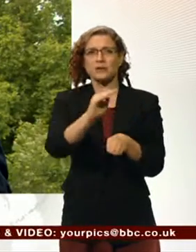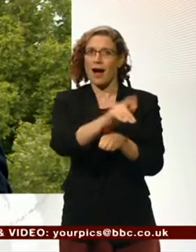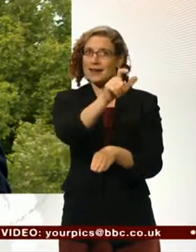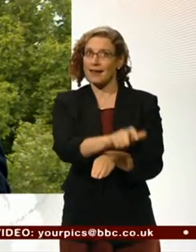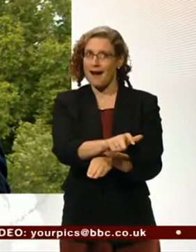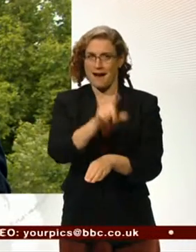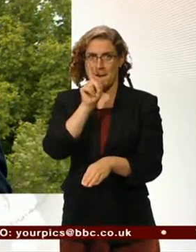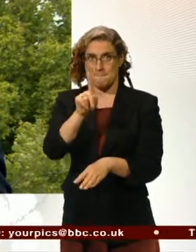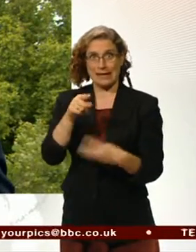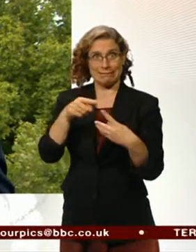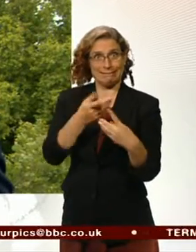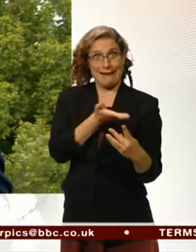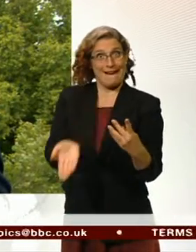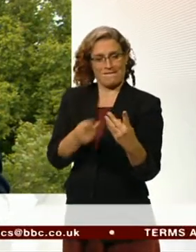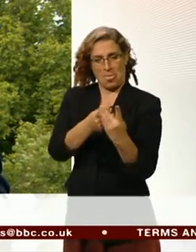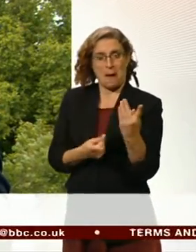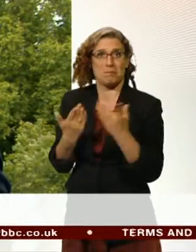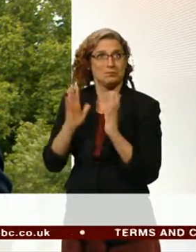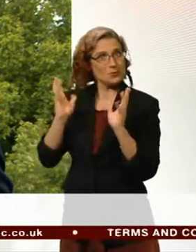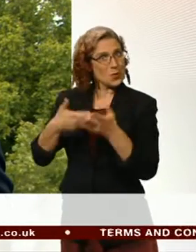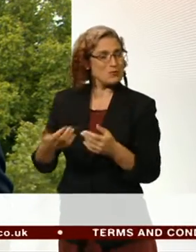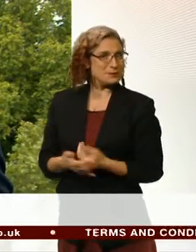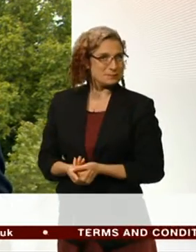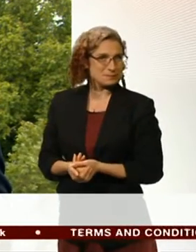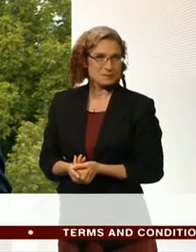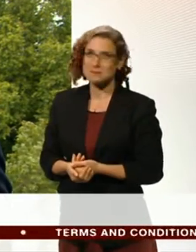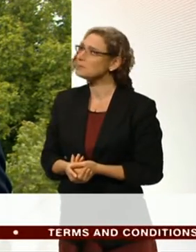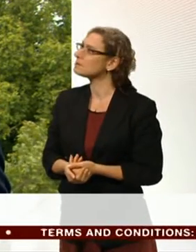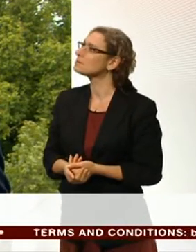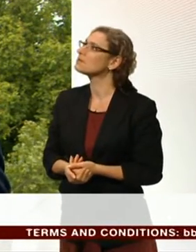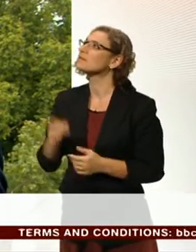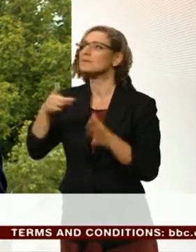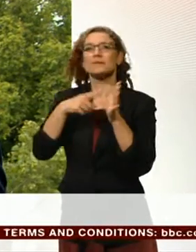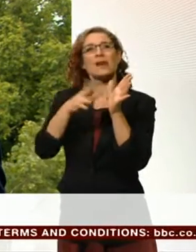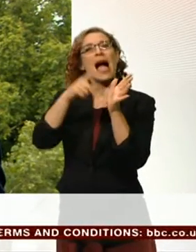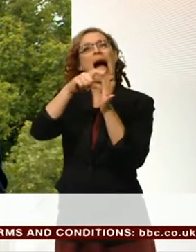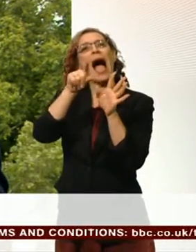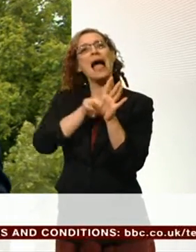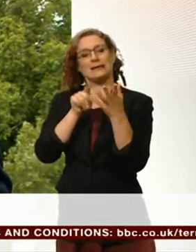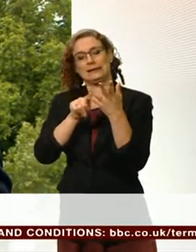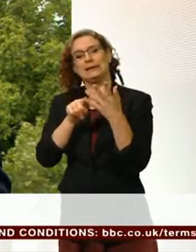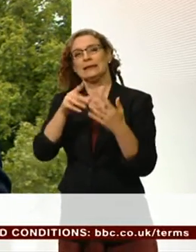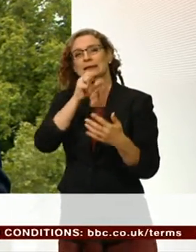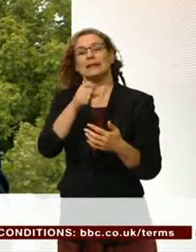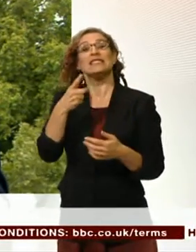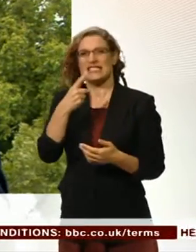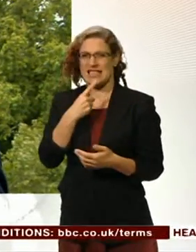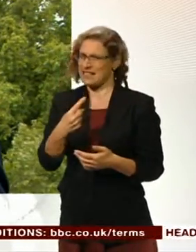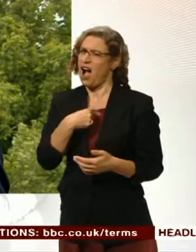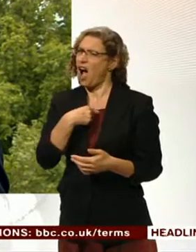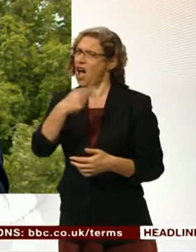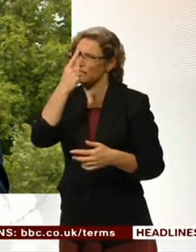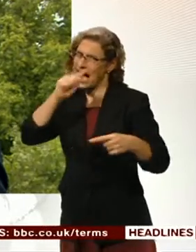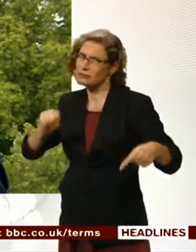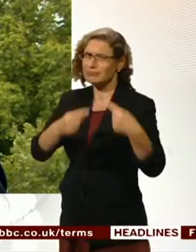Now, Andy Burnham says he's the only candidate who can beat Jeremy Corbyn, although the internal data his campaign has suggests even